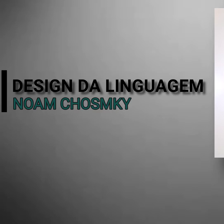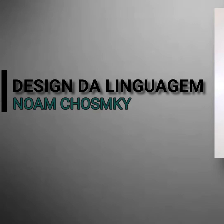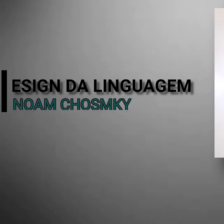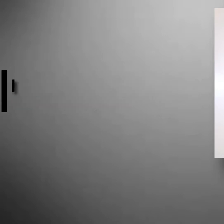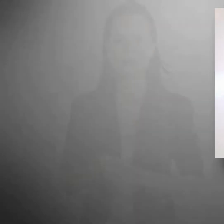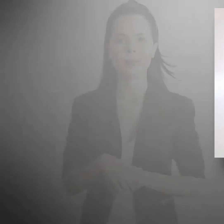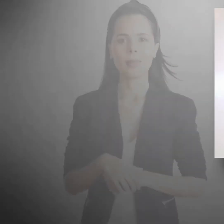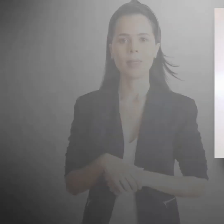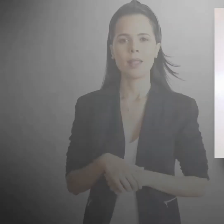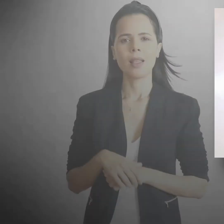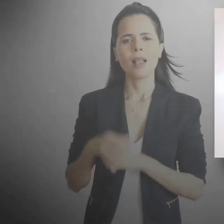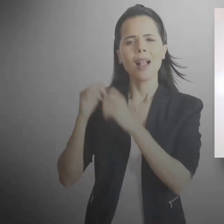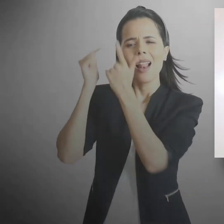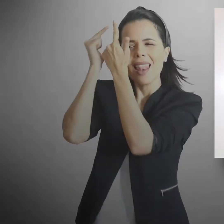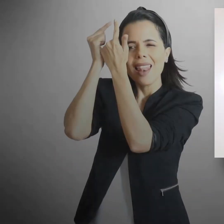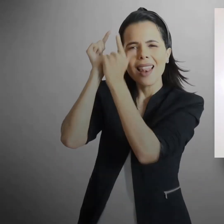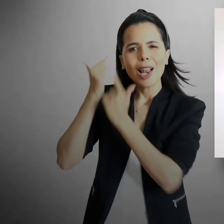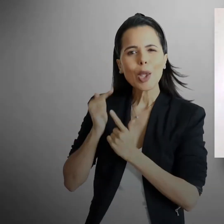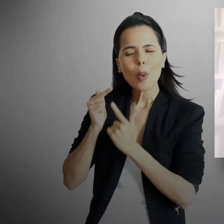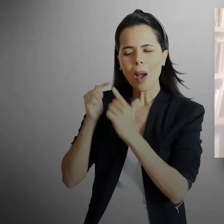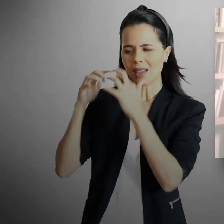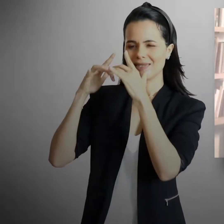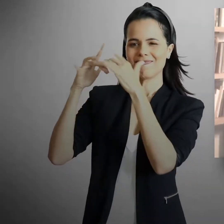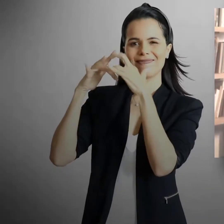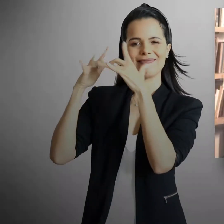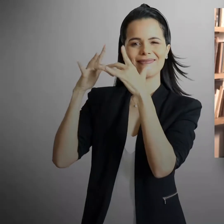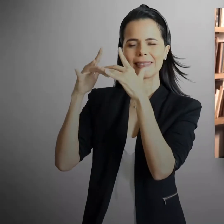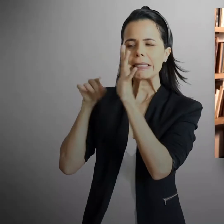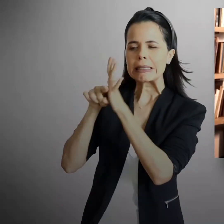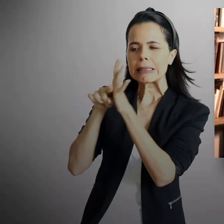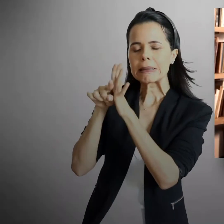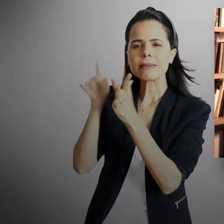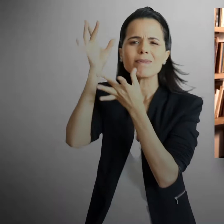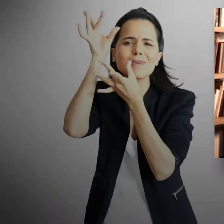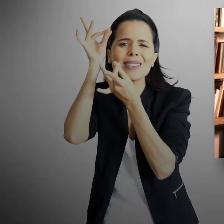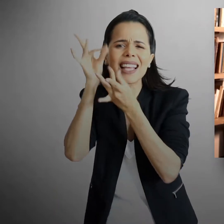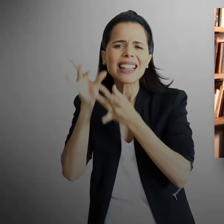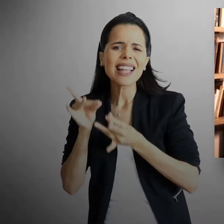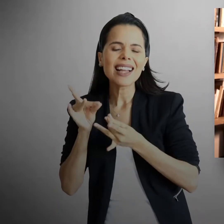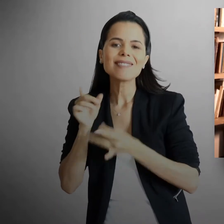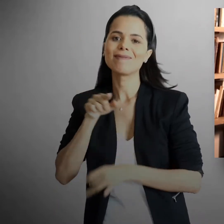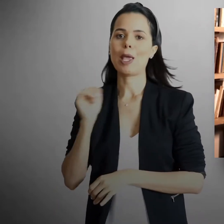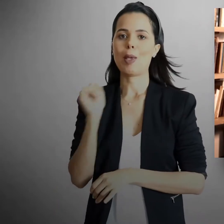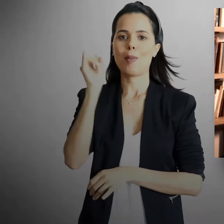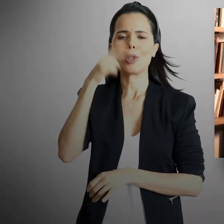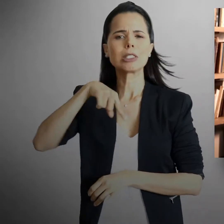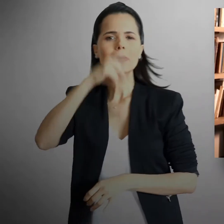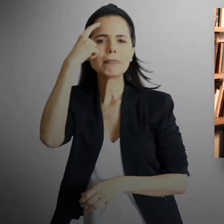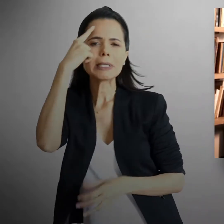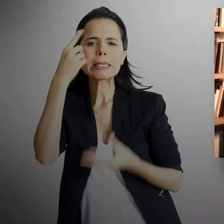To look into the question of language design, it's useful to think of how human beings